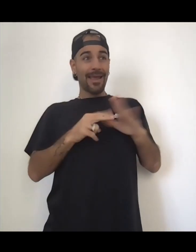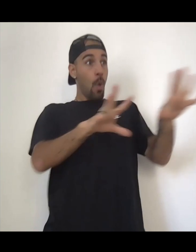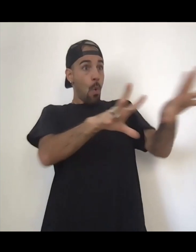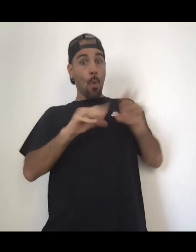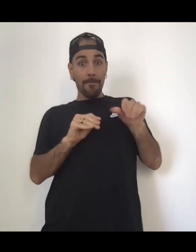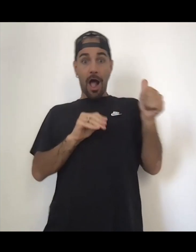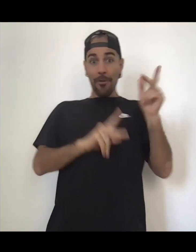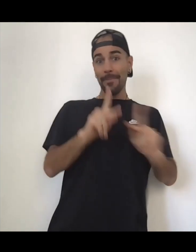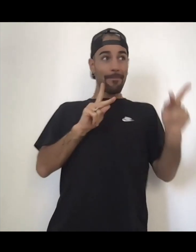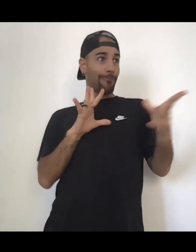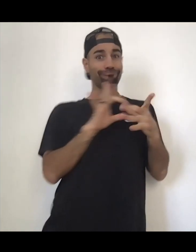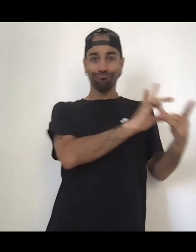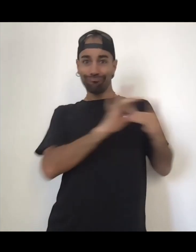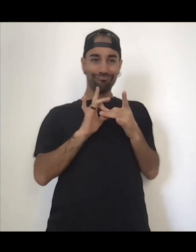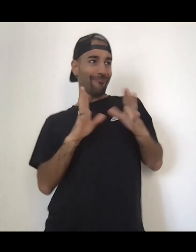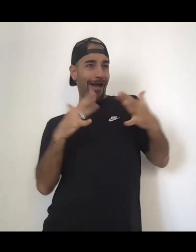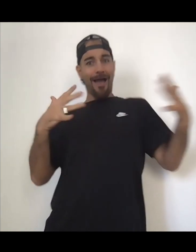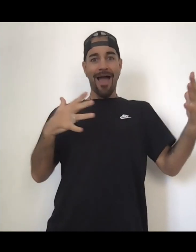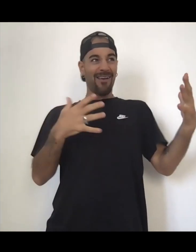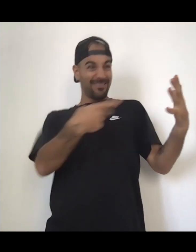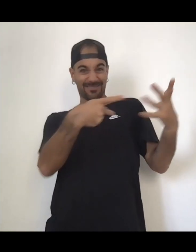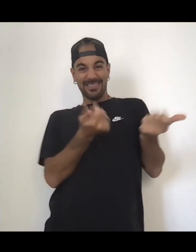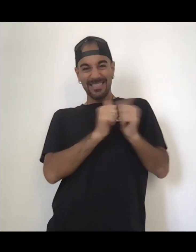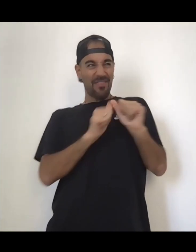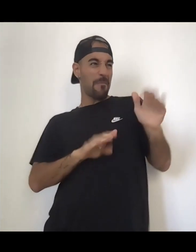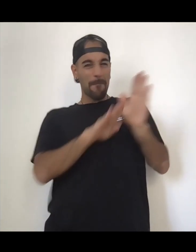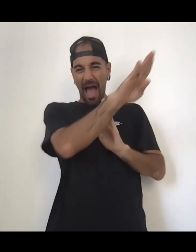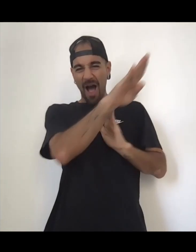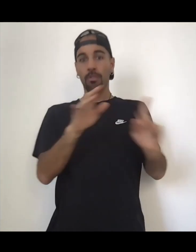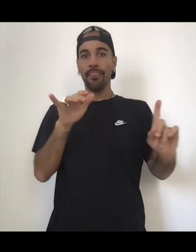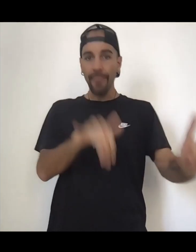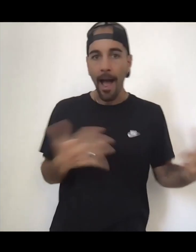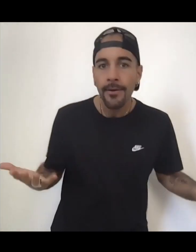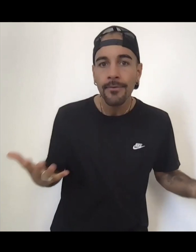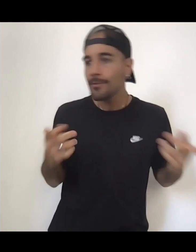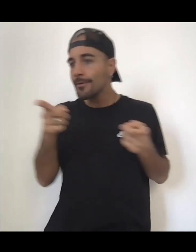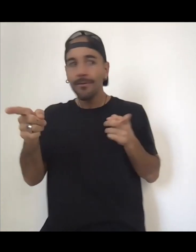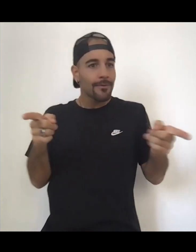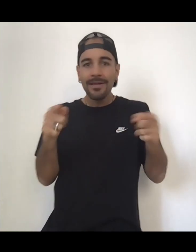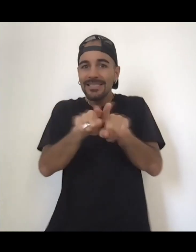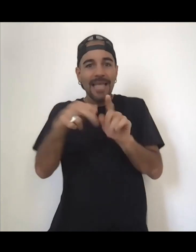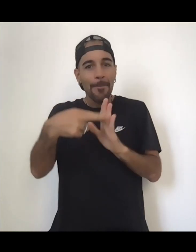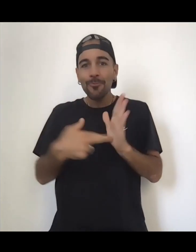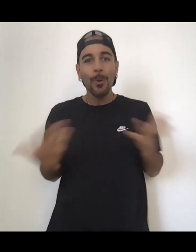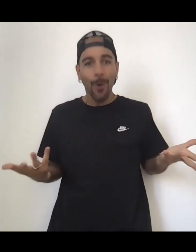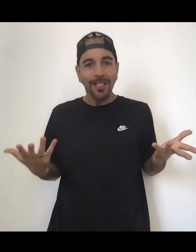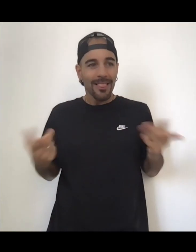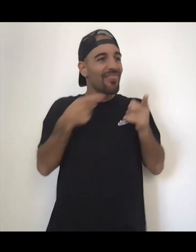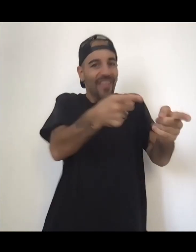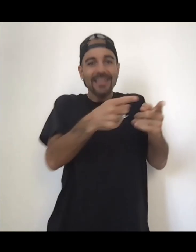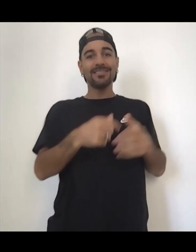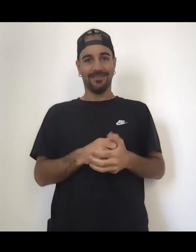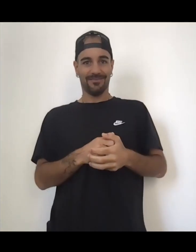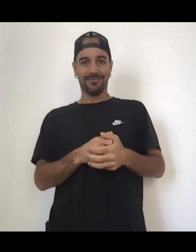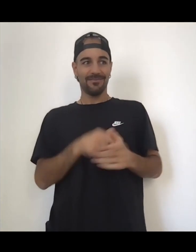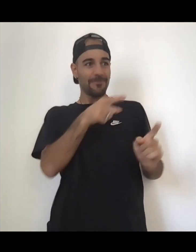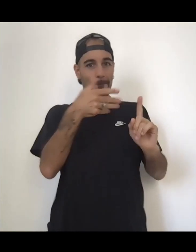it's called the 1% because only 1% of people really want to focus their attention and energy onto a